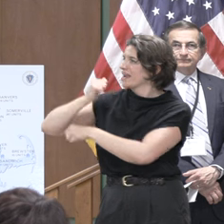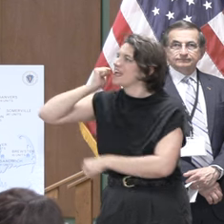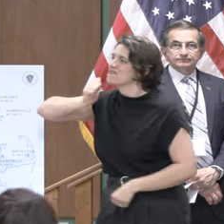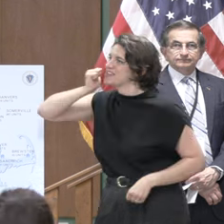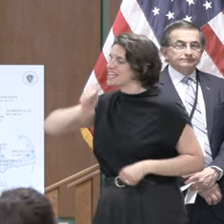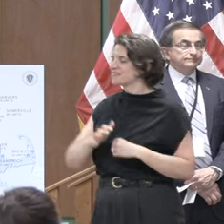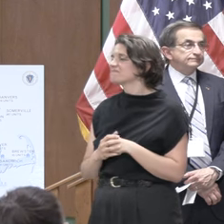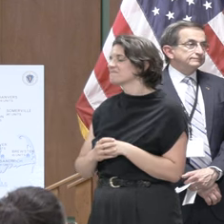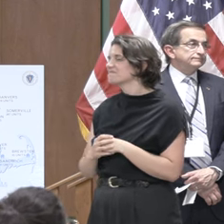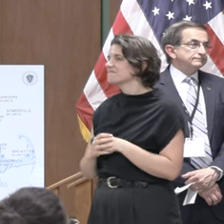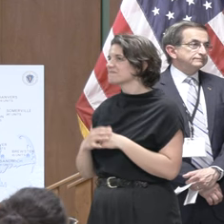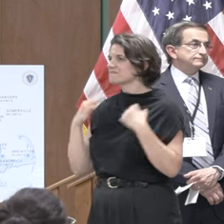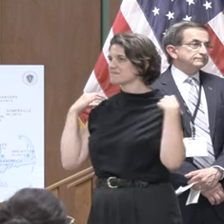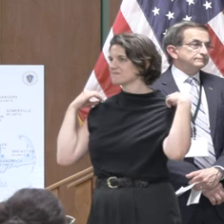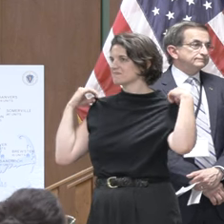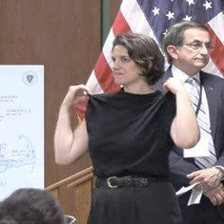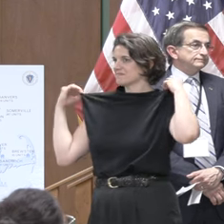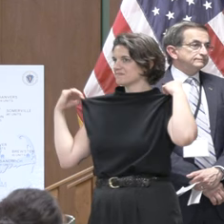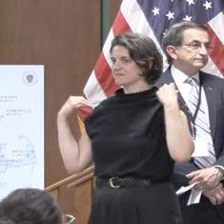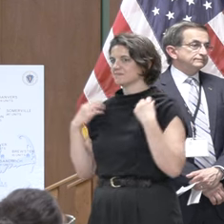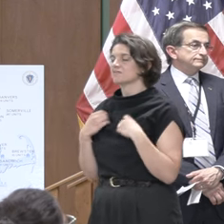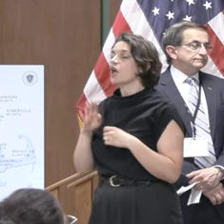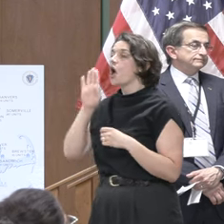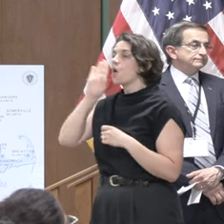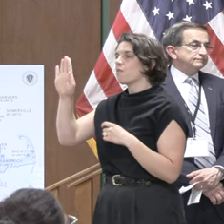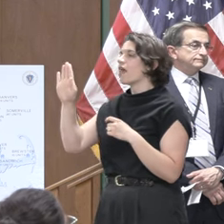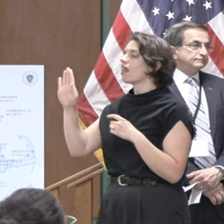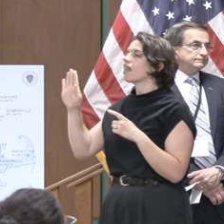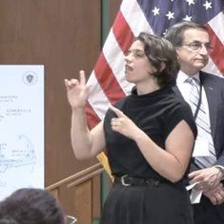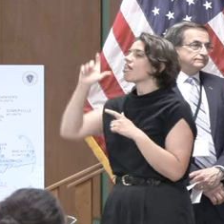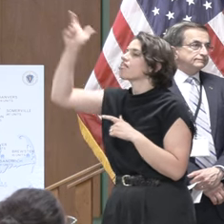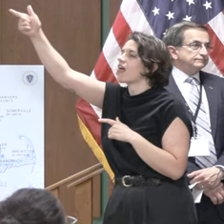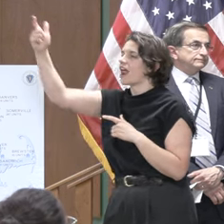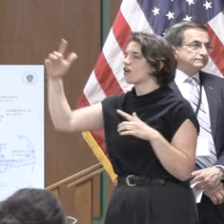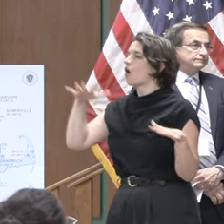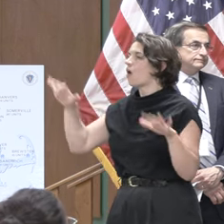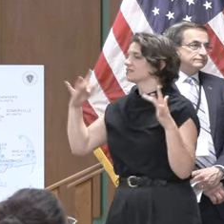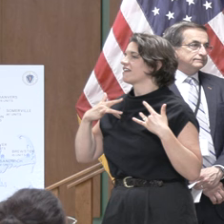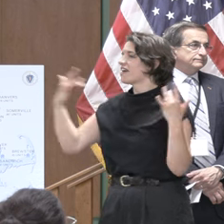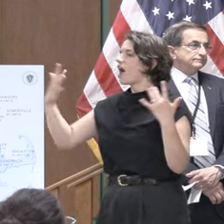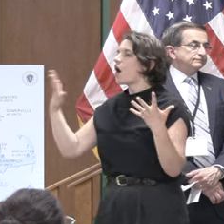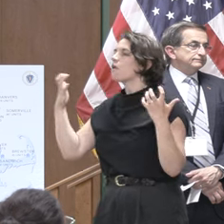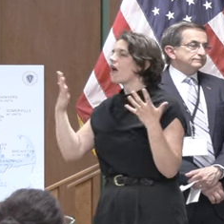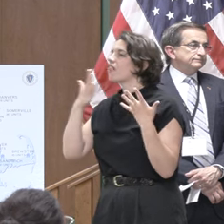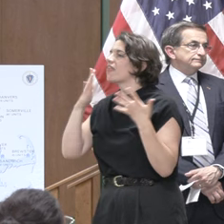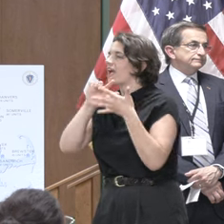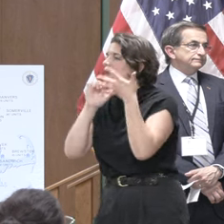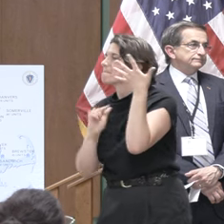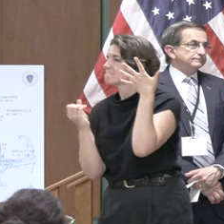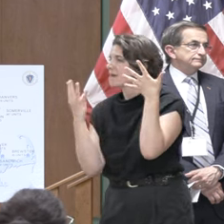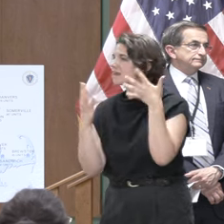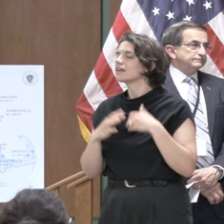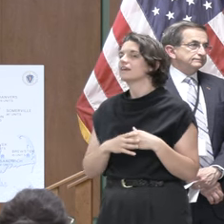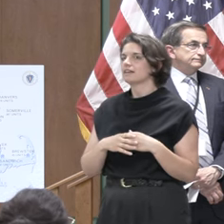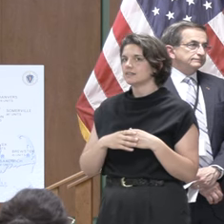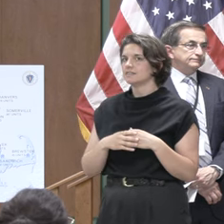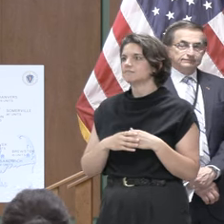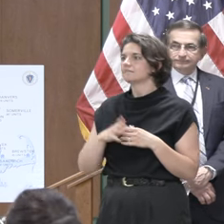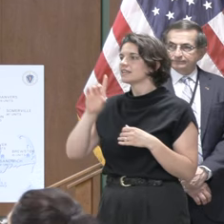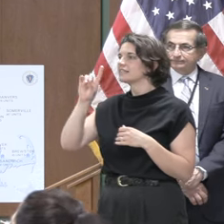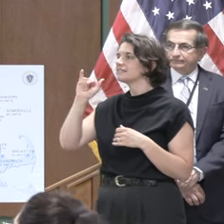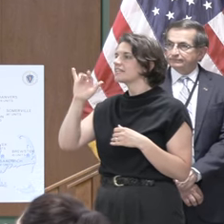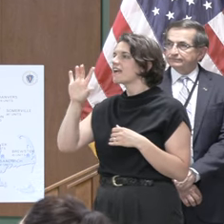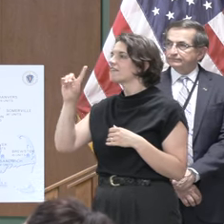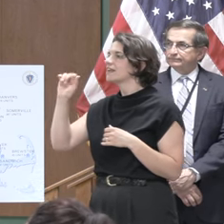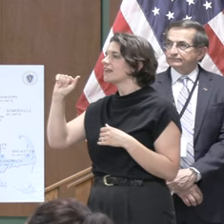we'll do a big uh groundbreaking event there's so many people i want to thank and acknowledge just quickly david ankley just raise